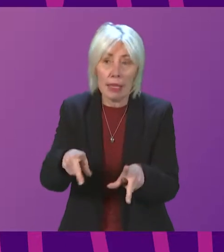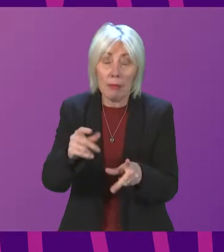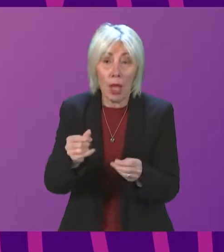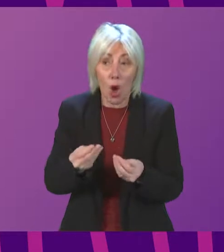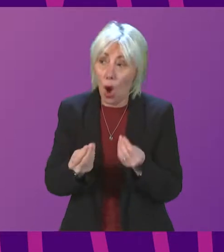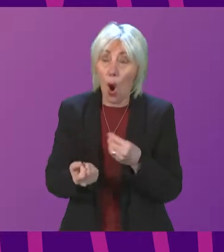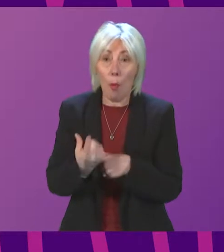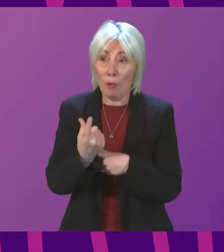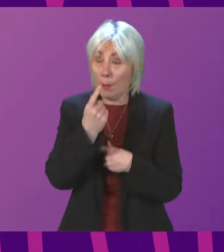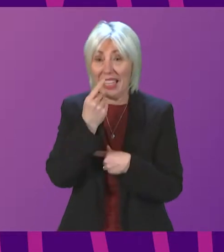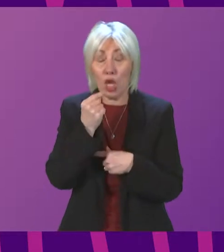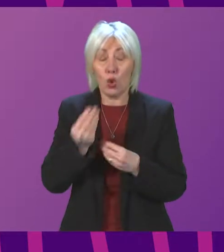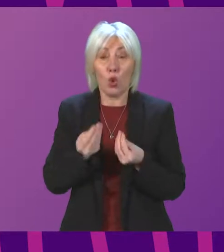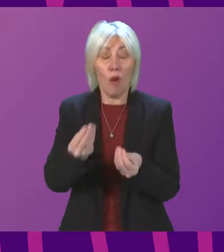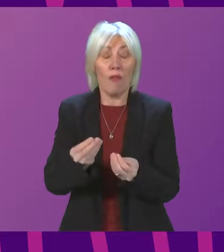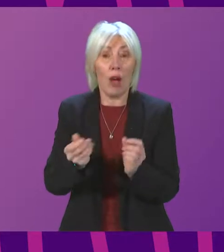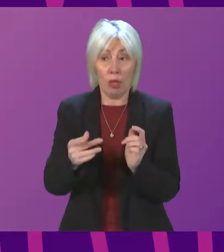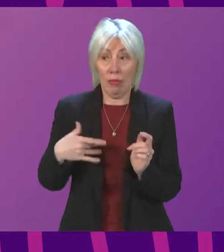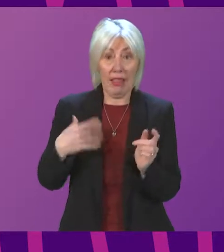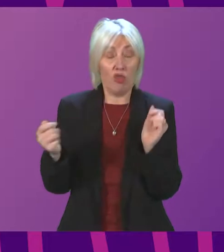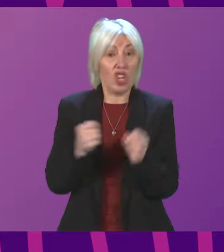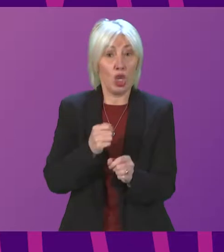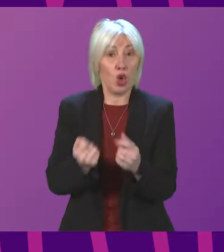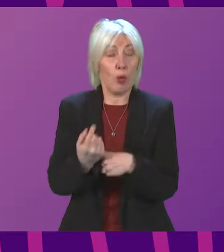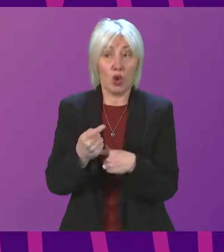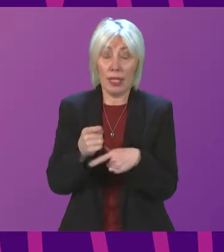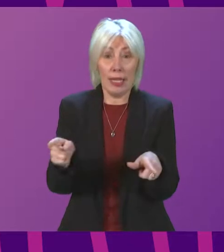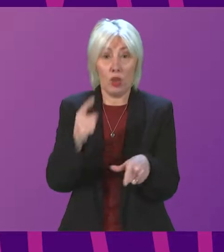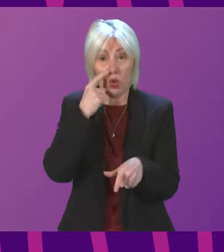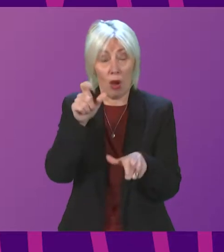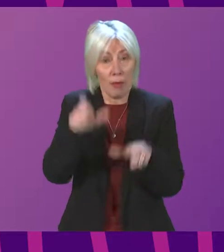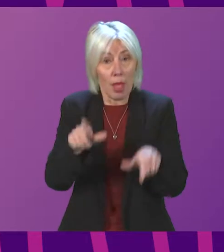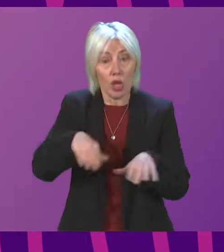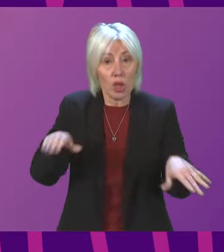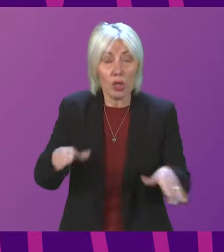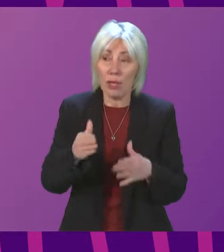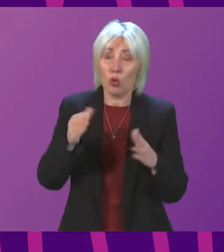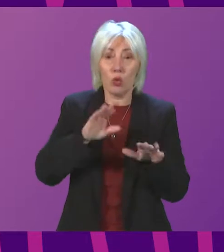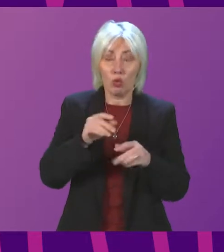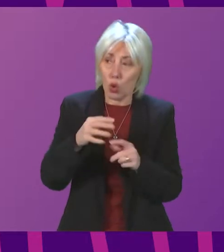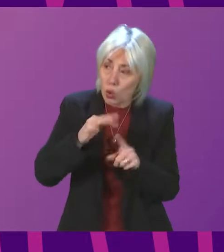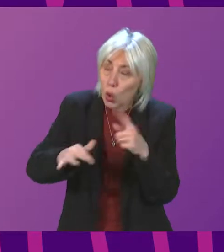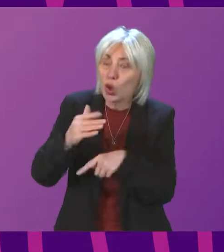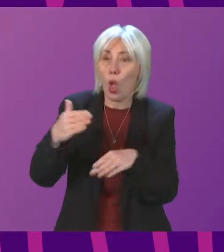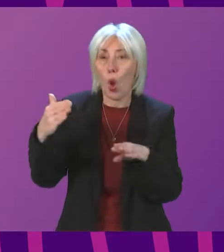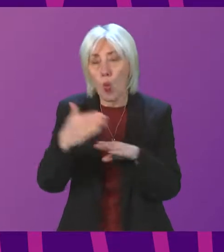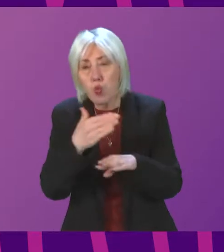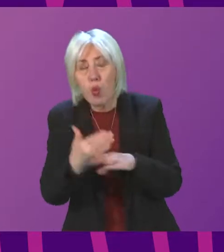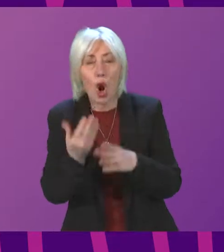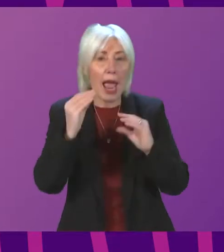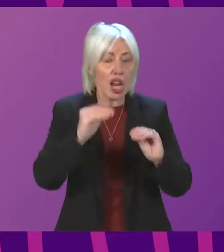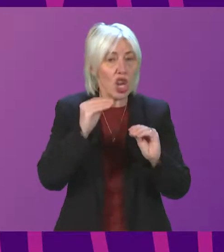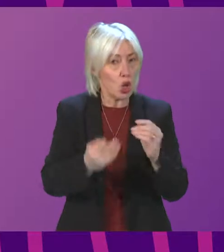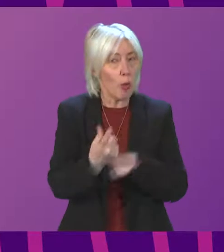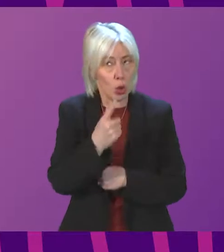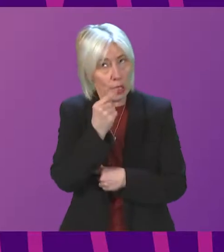opportunities to our children and young people by giving them the chance to access increased social, educational and work opportunities? As members may